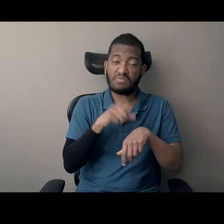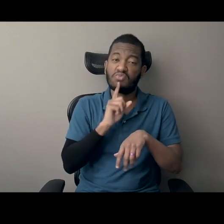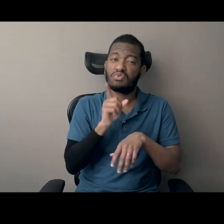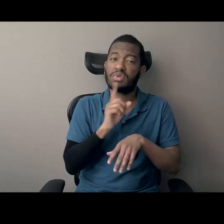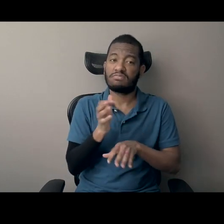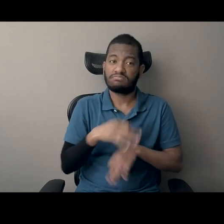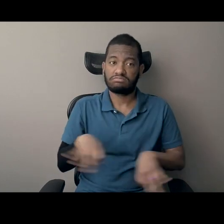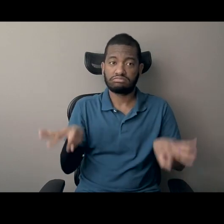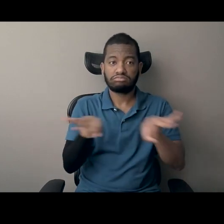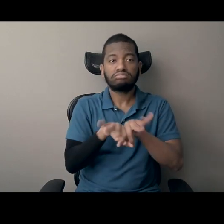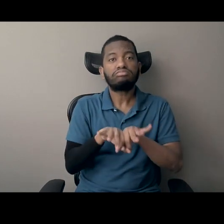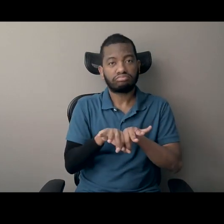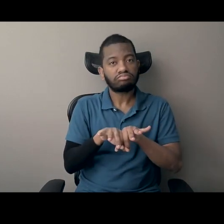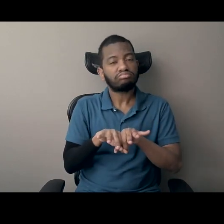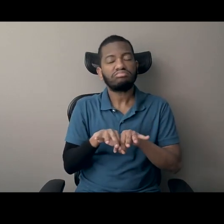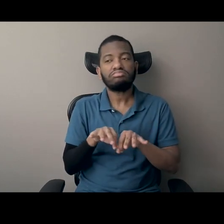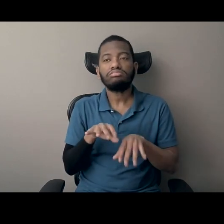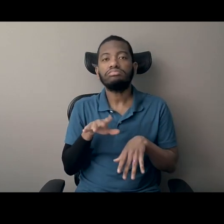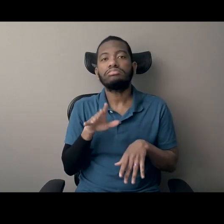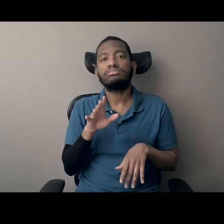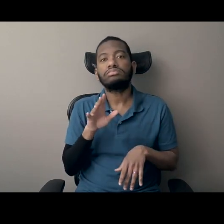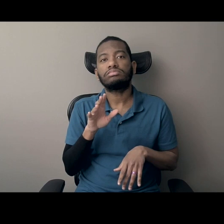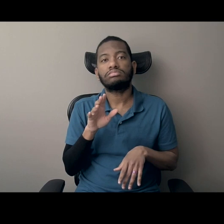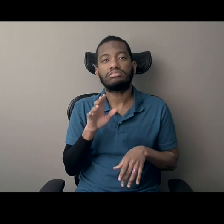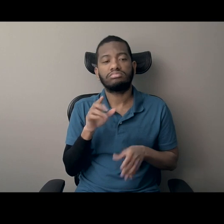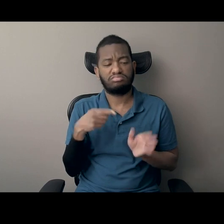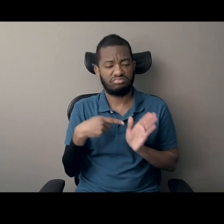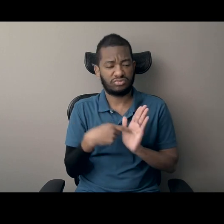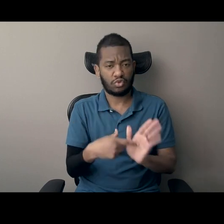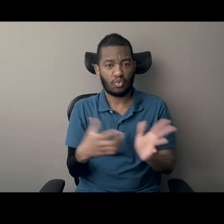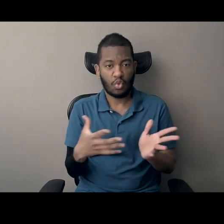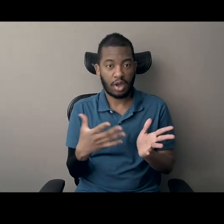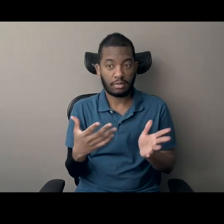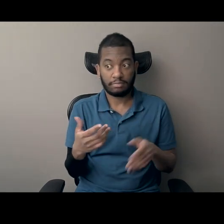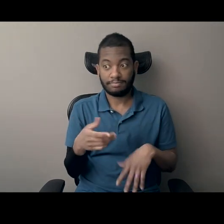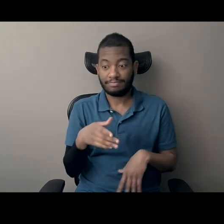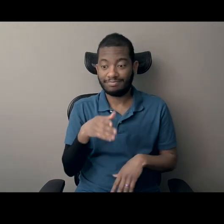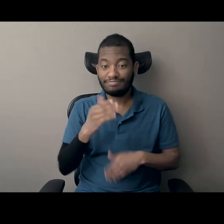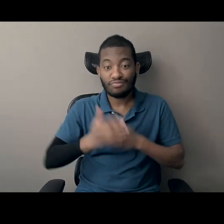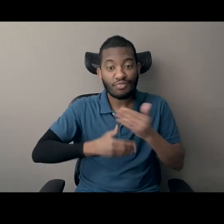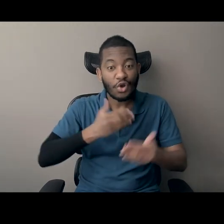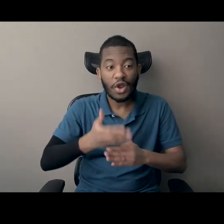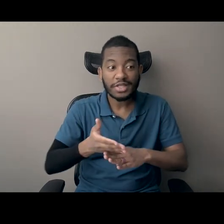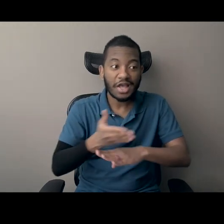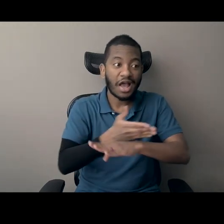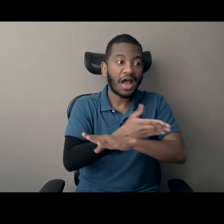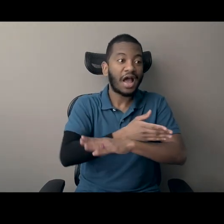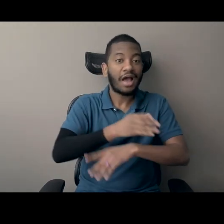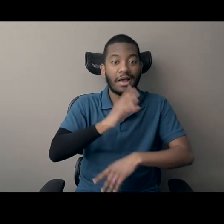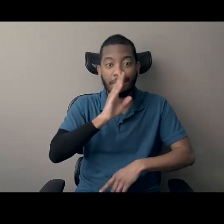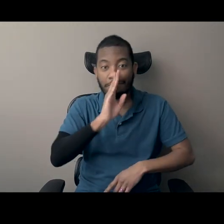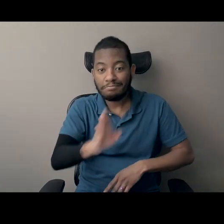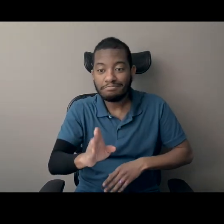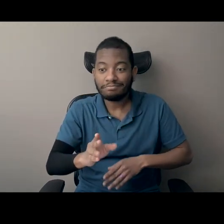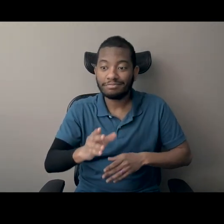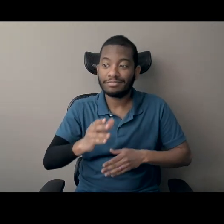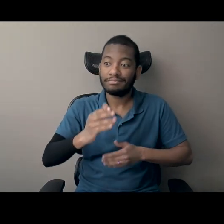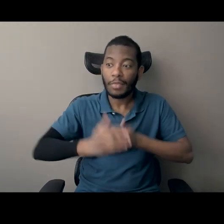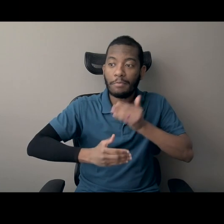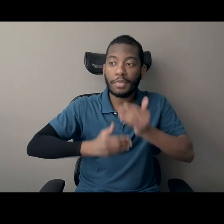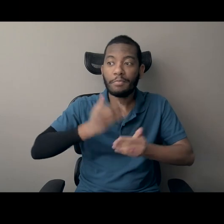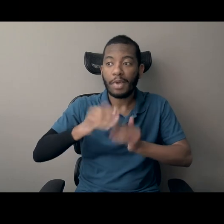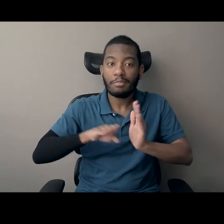a longer Black freedom struggle. It shows us that progress is not a straight line and that the course of history is not inevitable.